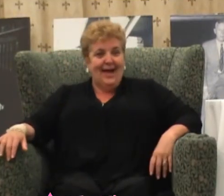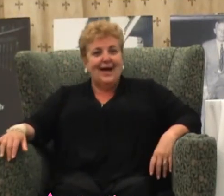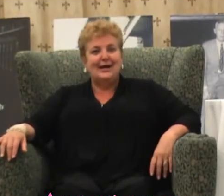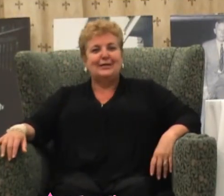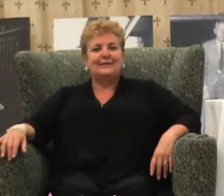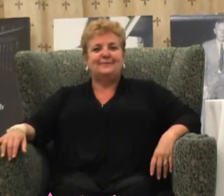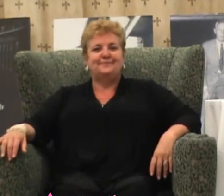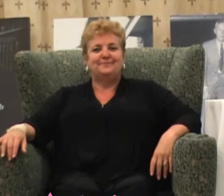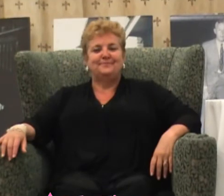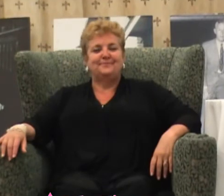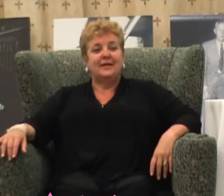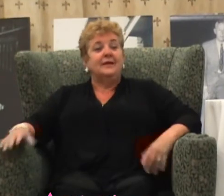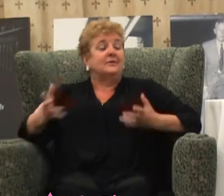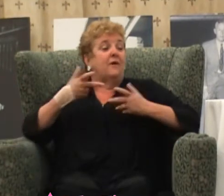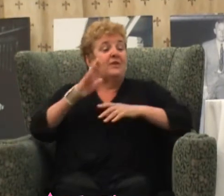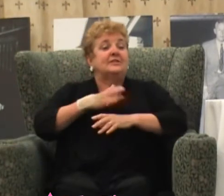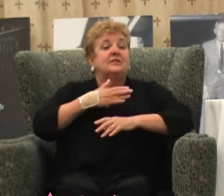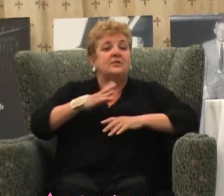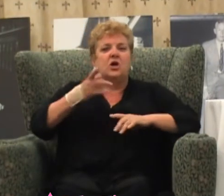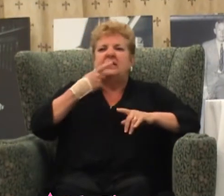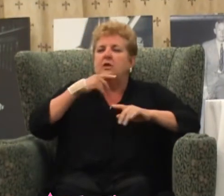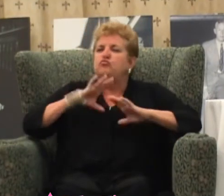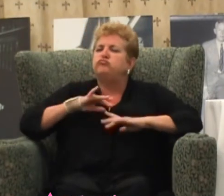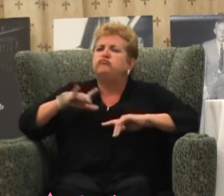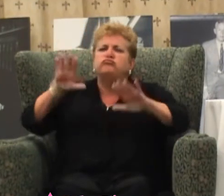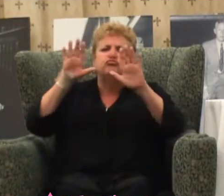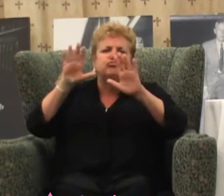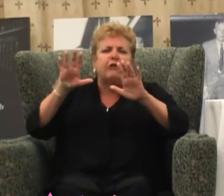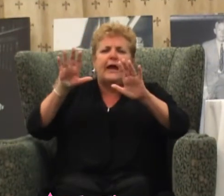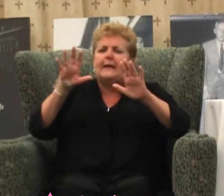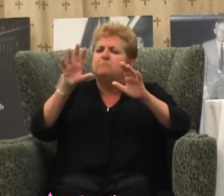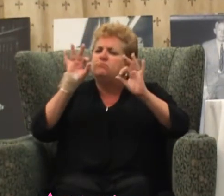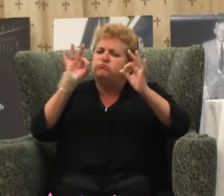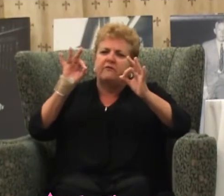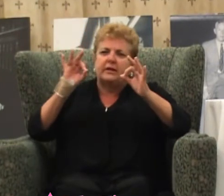I finished the song, they said, great. Love it, man. I just want to see a dance.